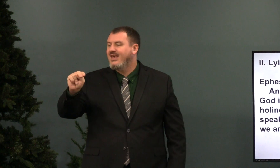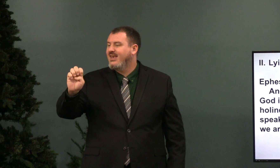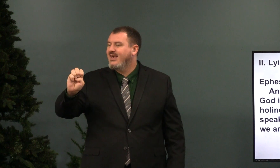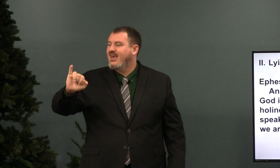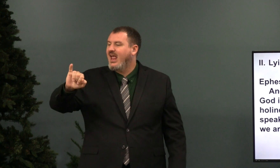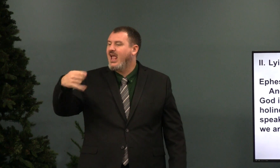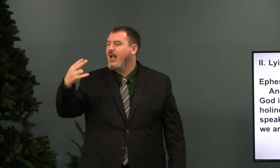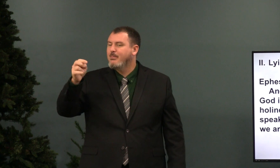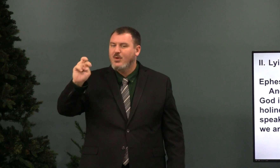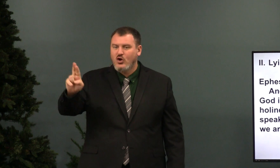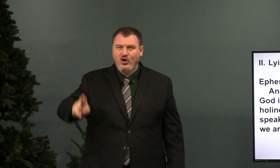with his neighbor